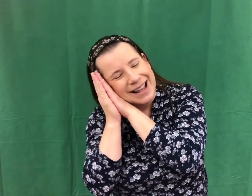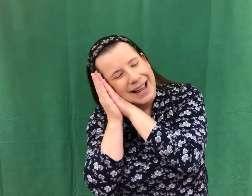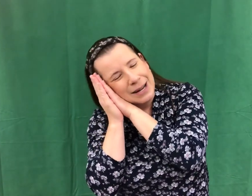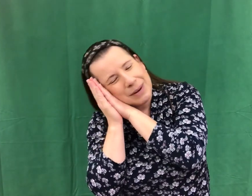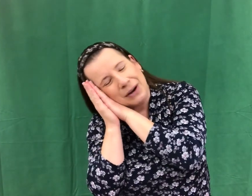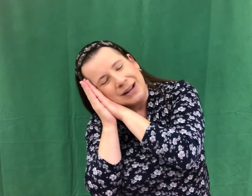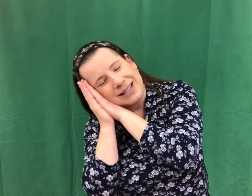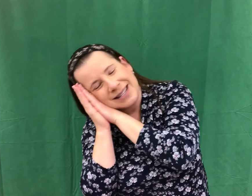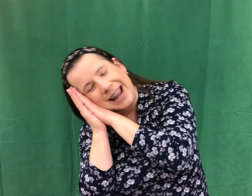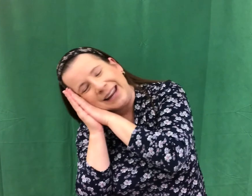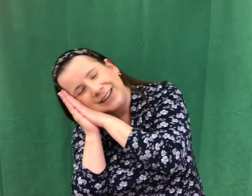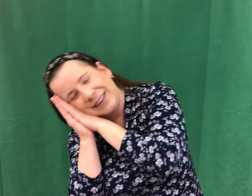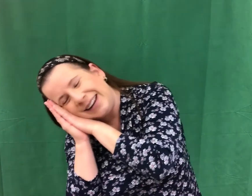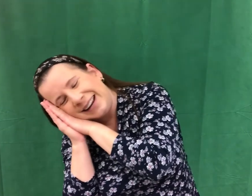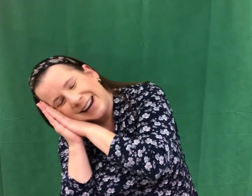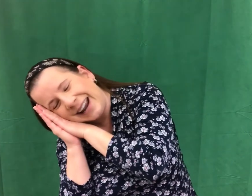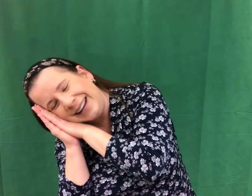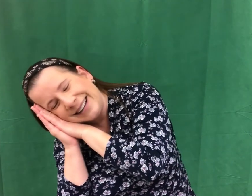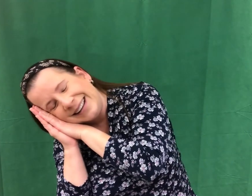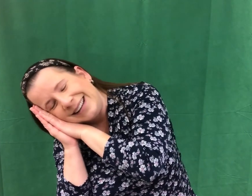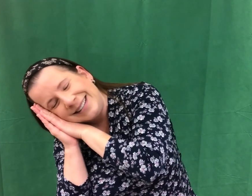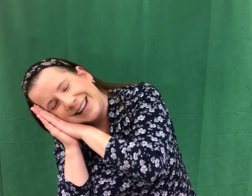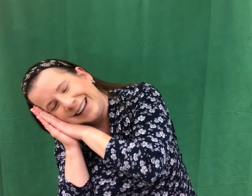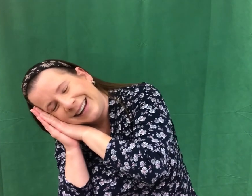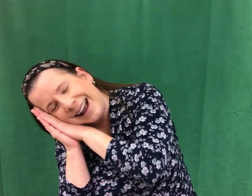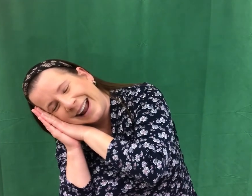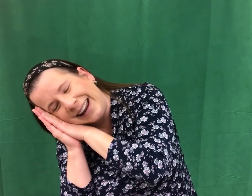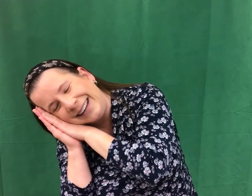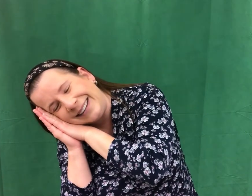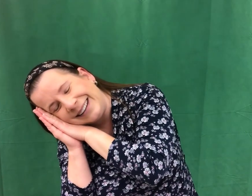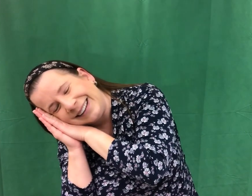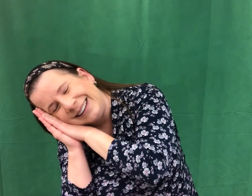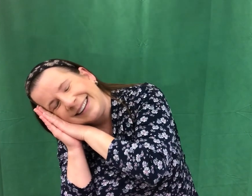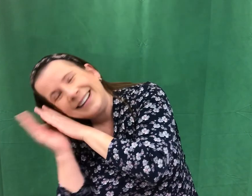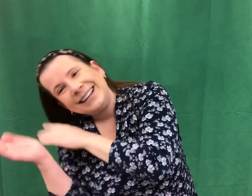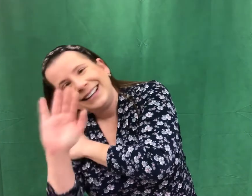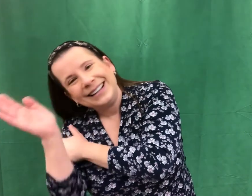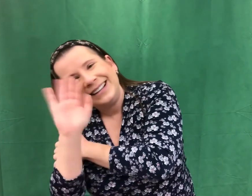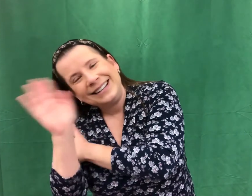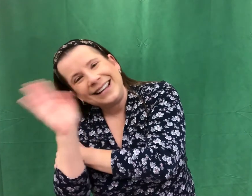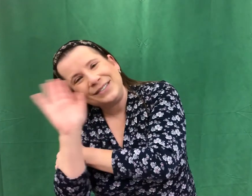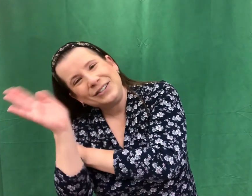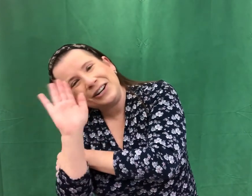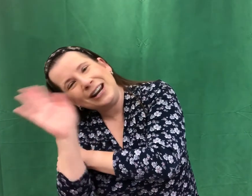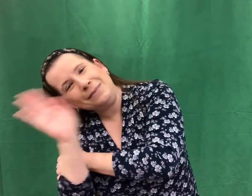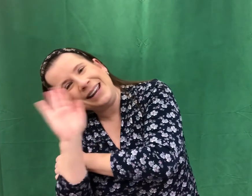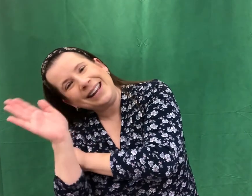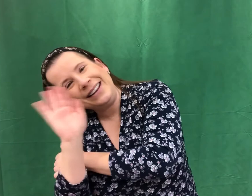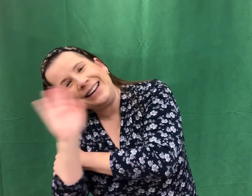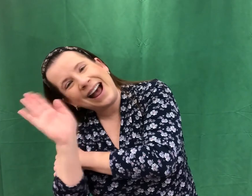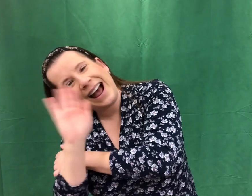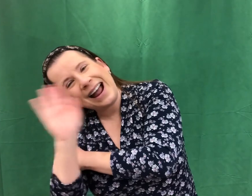teddy bear, say good night. Say good night. Thanks for joining me. Good night.